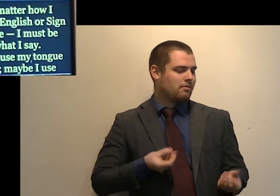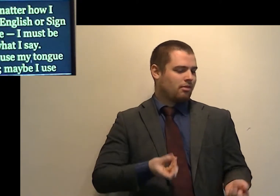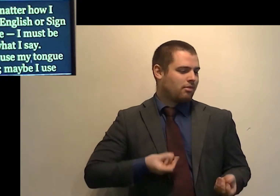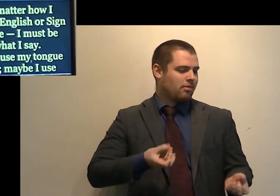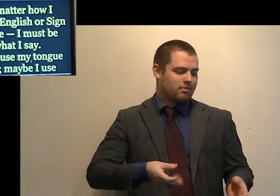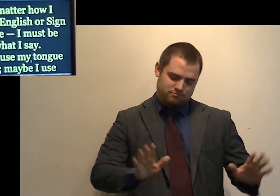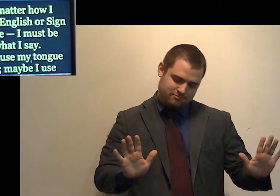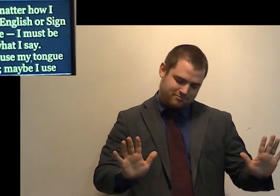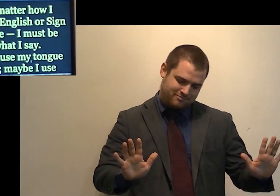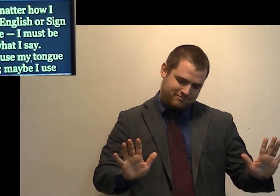careful what I say.